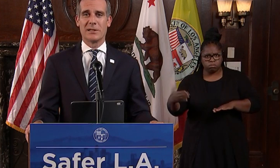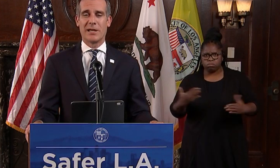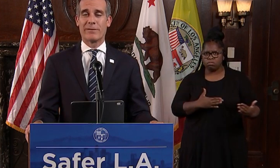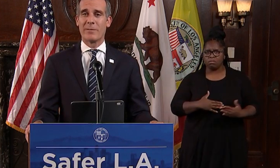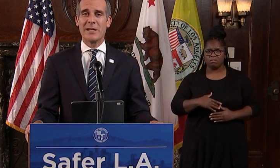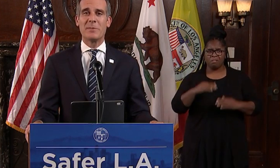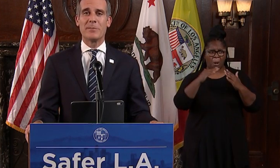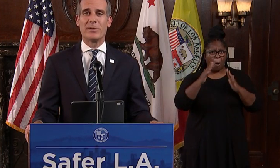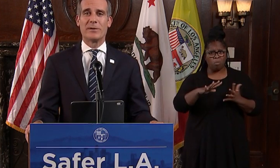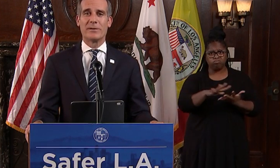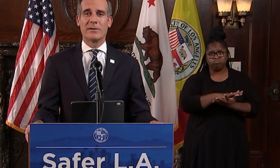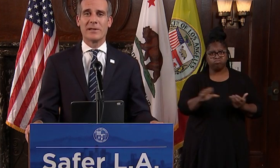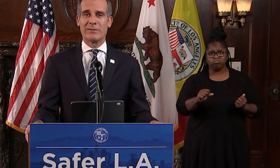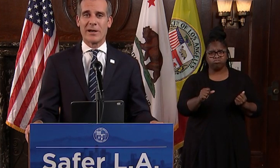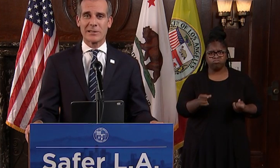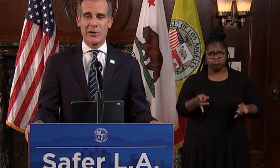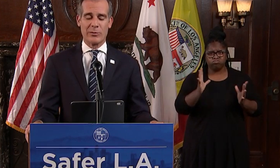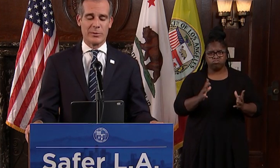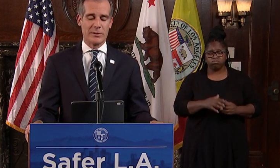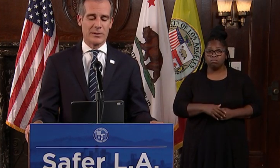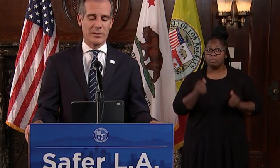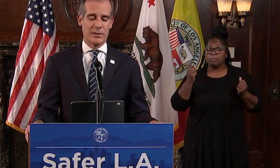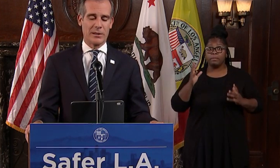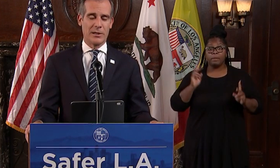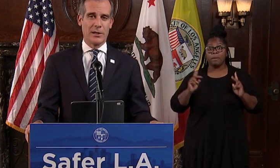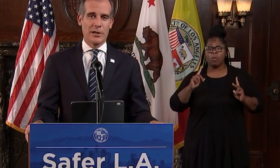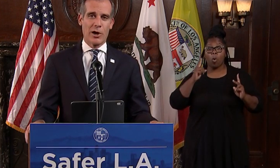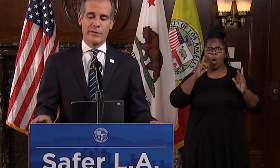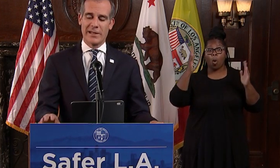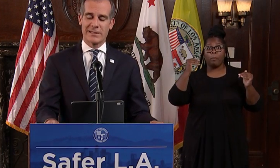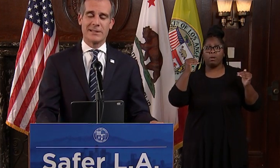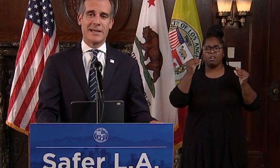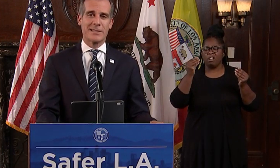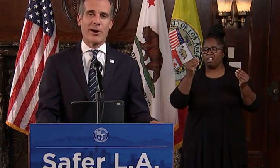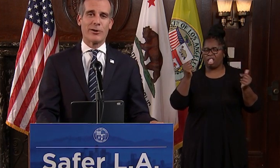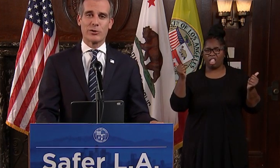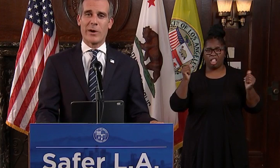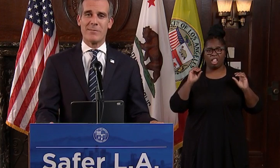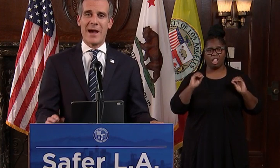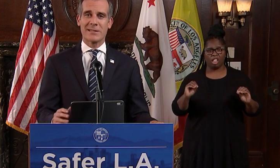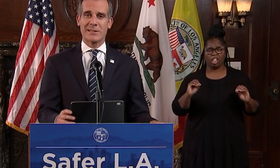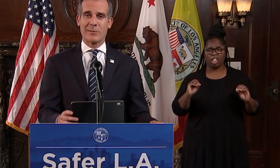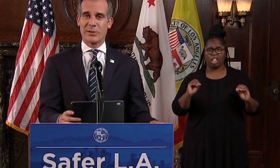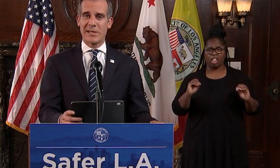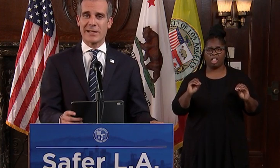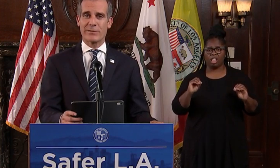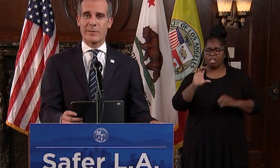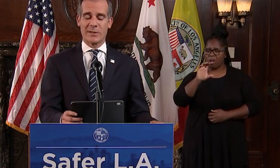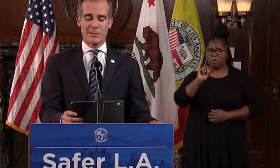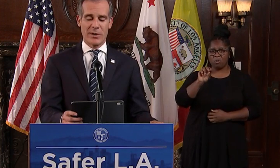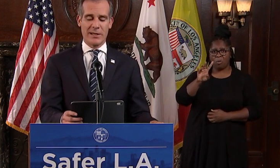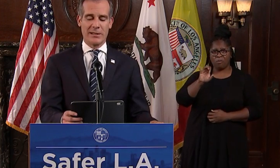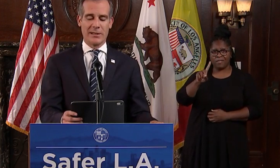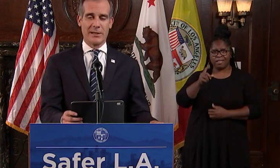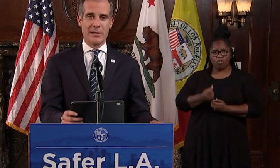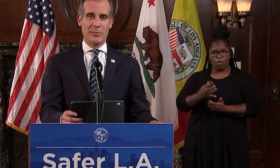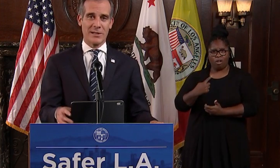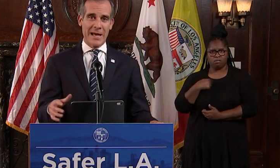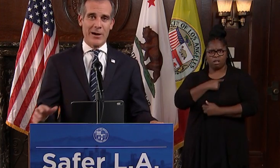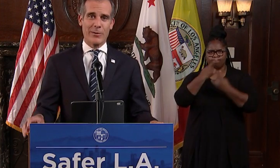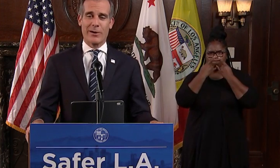and for many people they've lost hope. COVID led us all to wear masks to protect from the spread